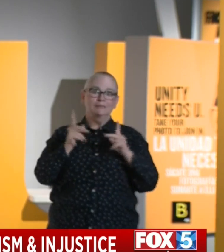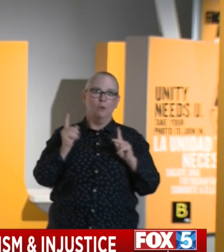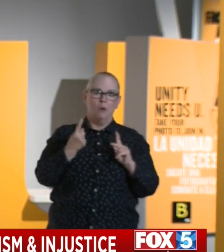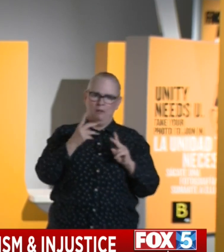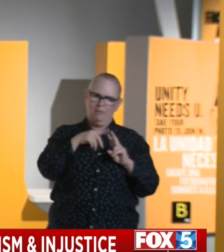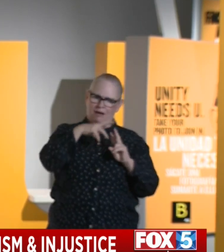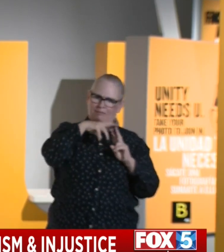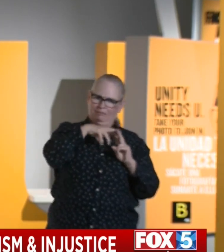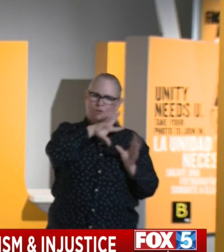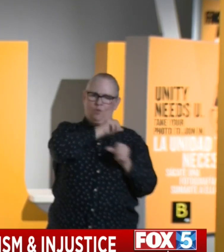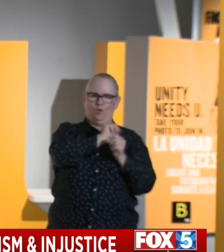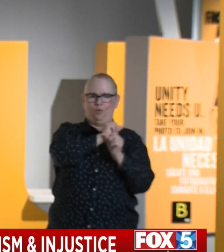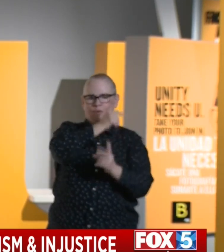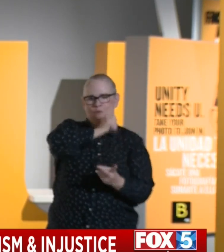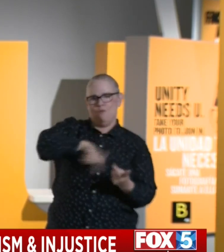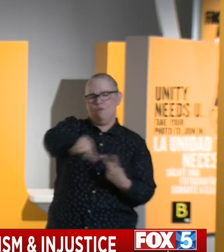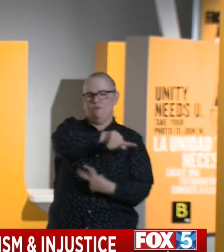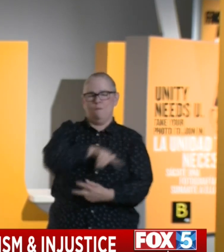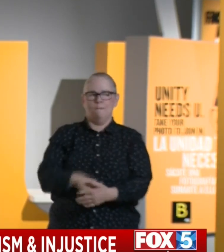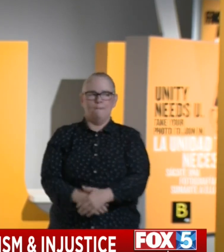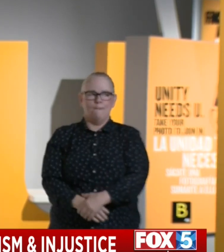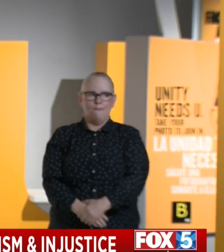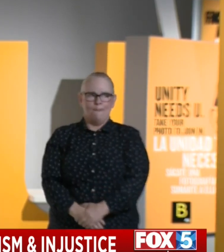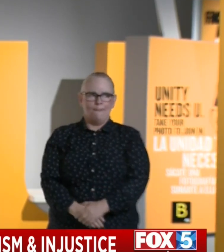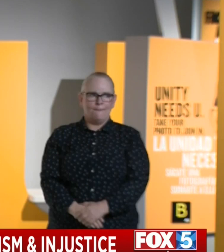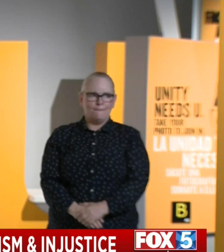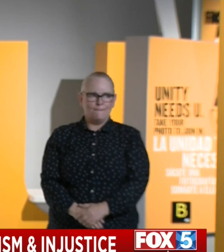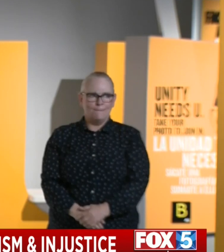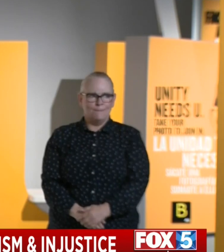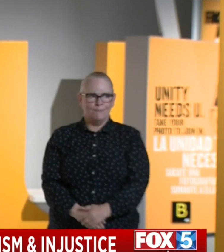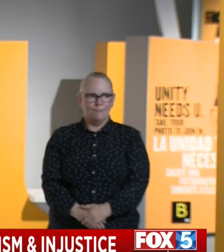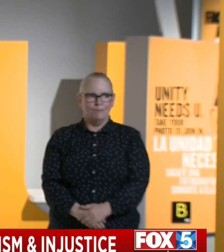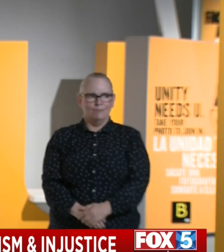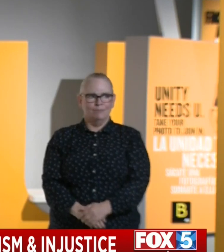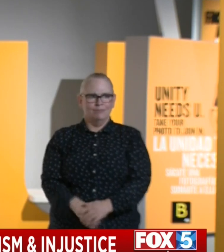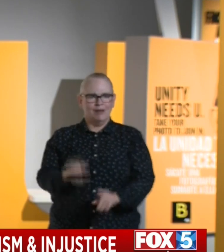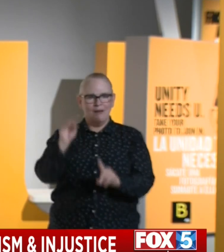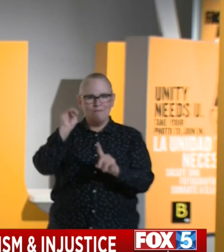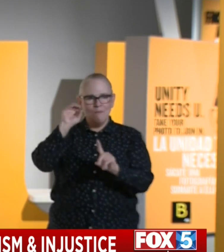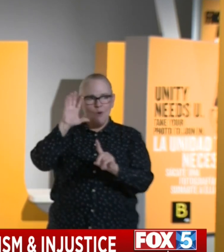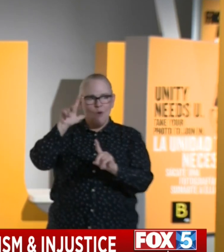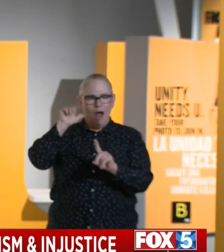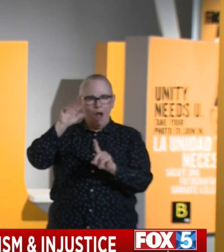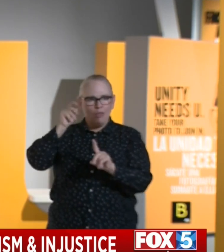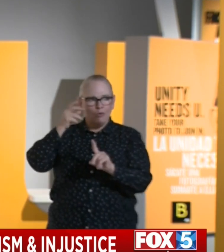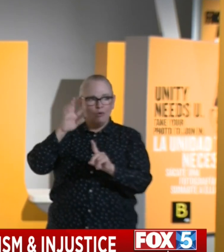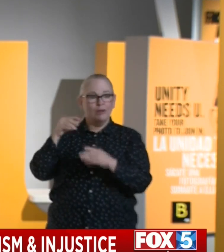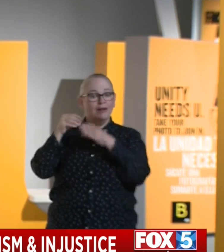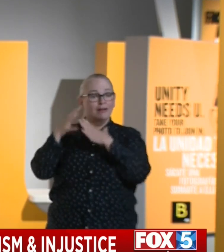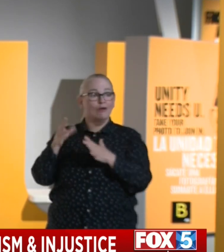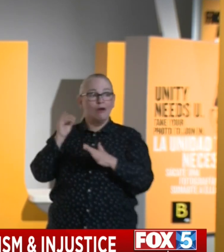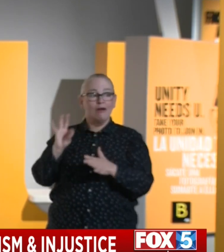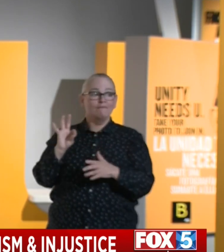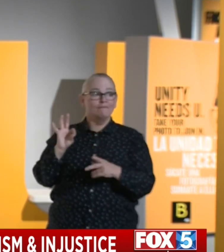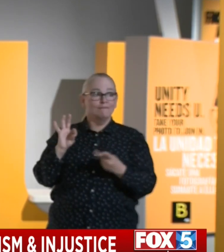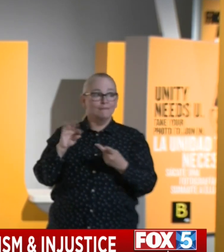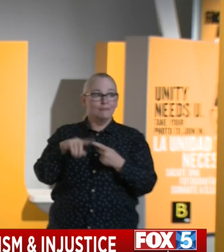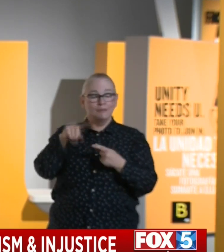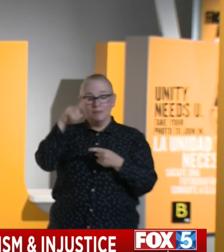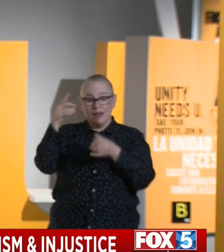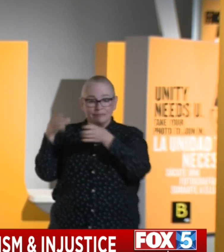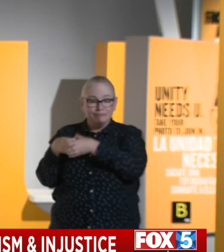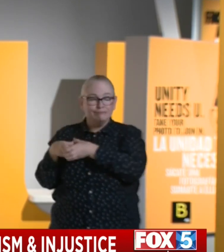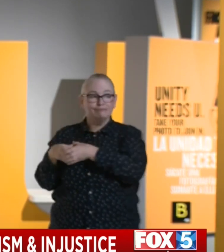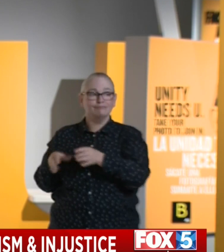not just formal authority, but moral authority, like the leaders of the Black Caucus in the California legislature, the Latino Caucus and others that we look forward to working